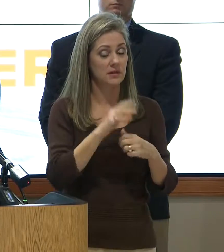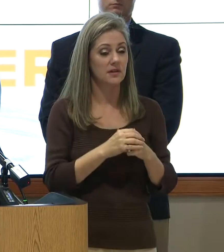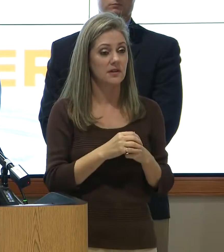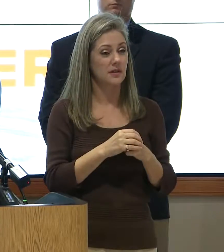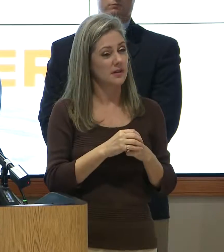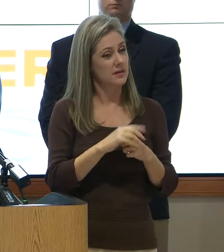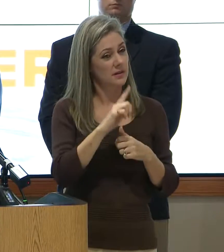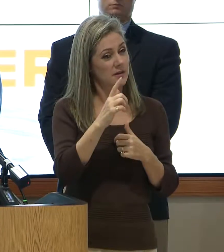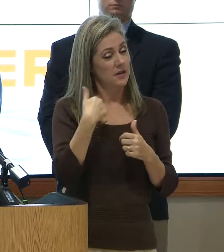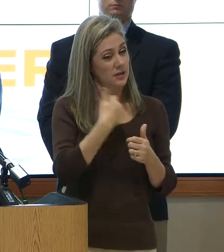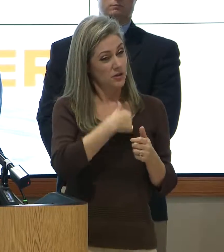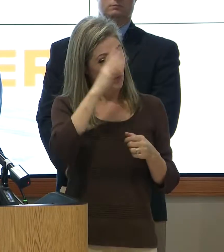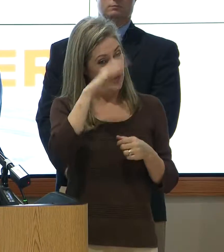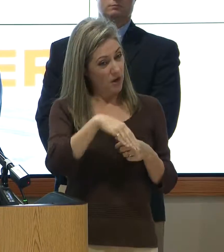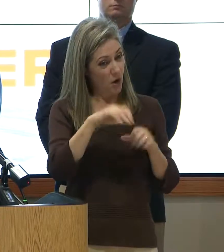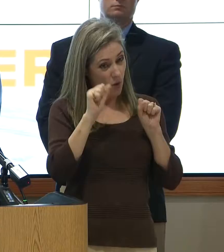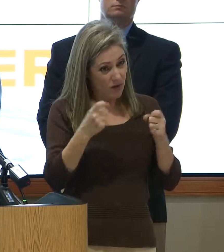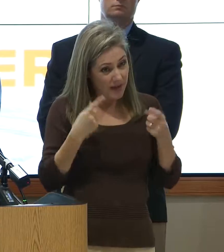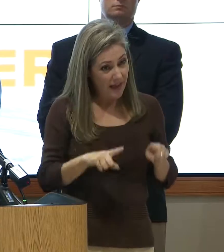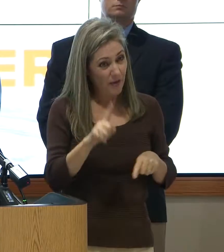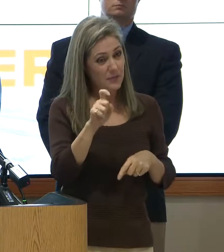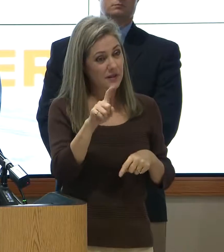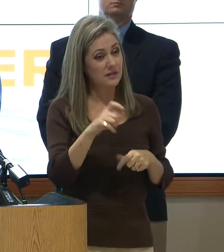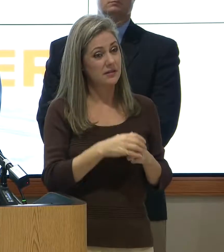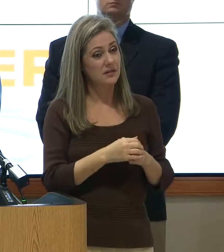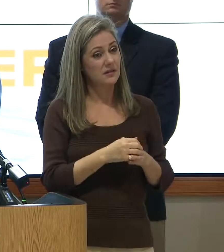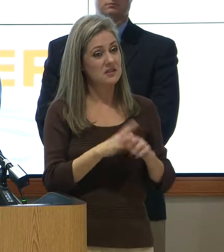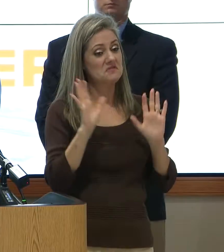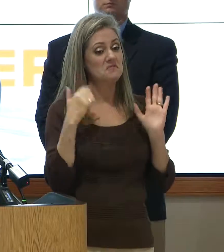Did we know this could happen, and did we cheat out?